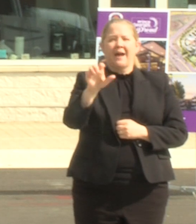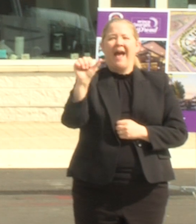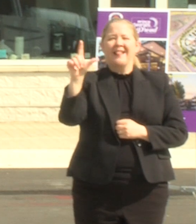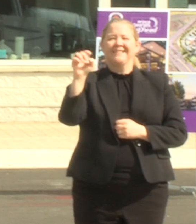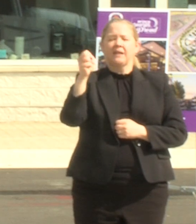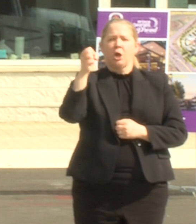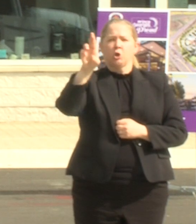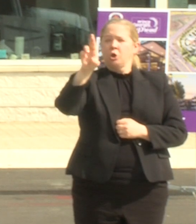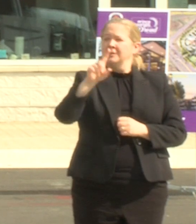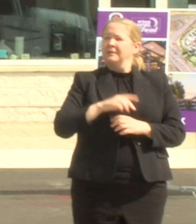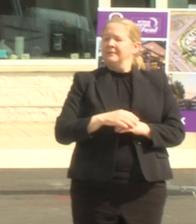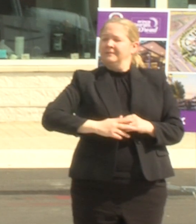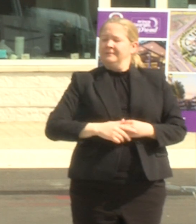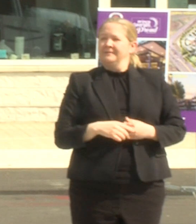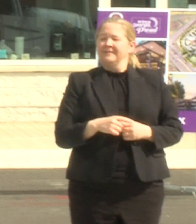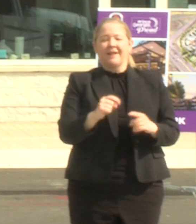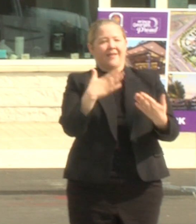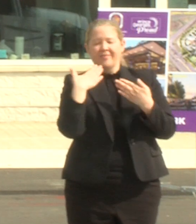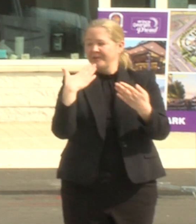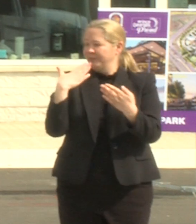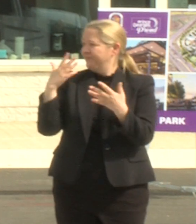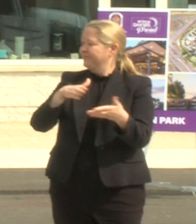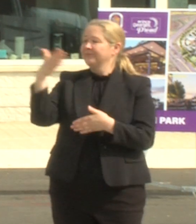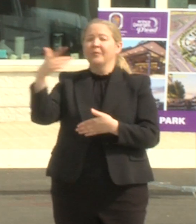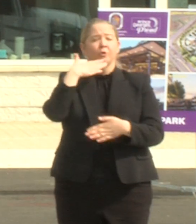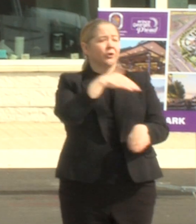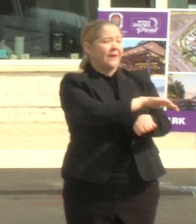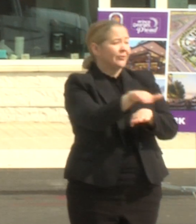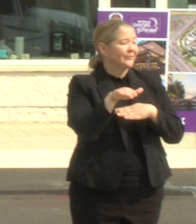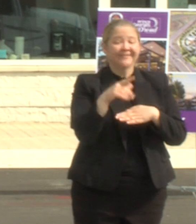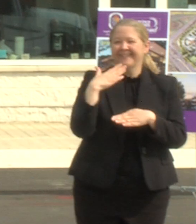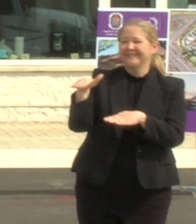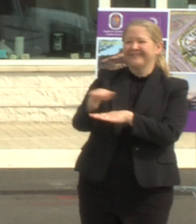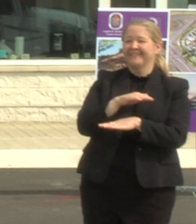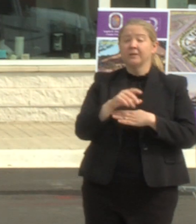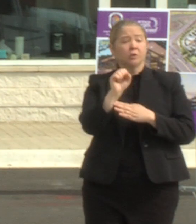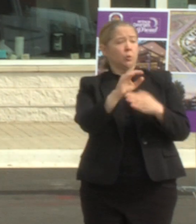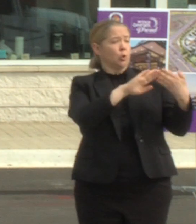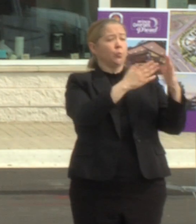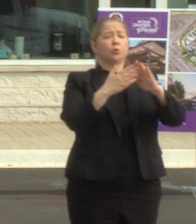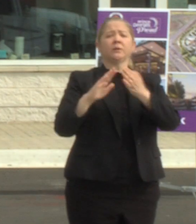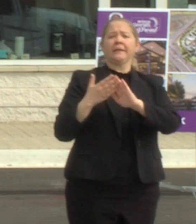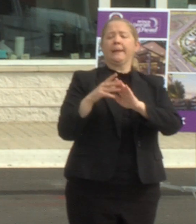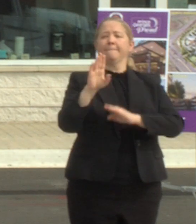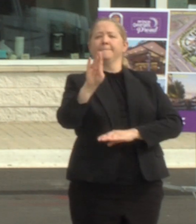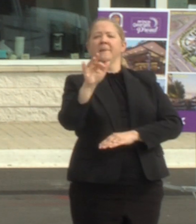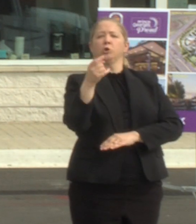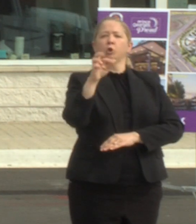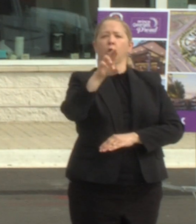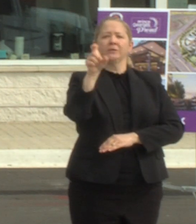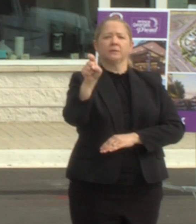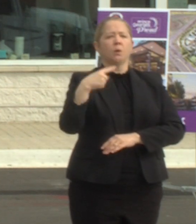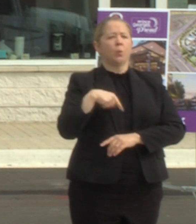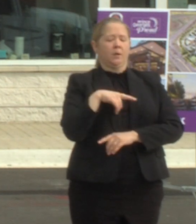words thank you lloyd good afternoon everyone so the community builders we're a national non-profit